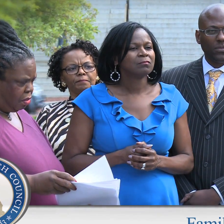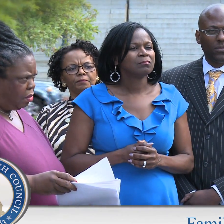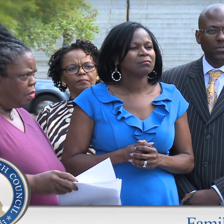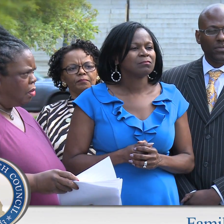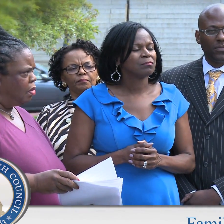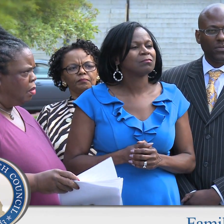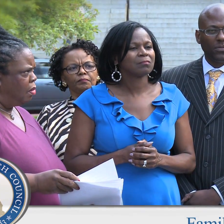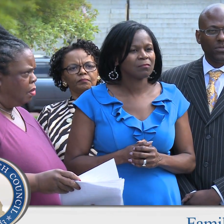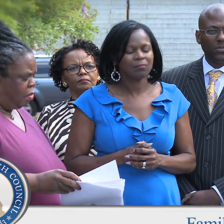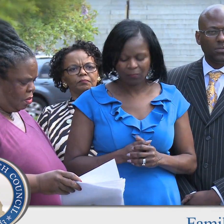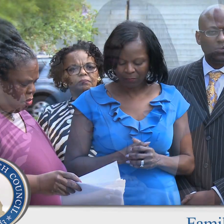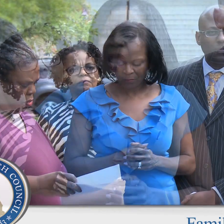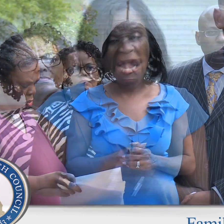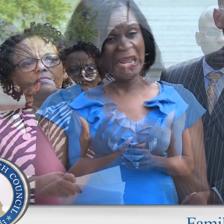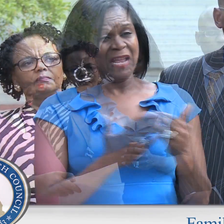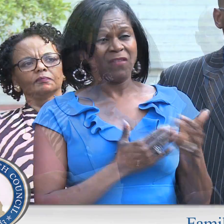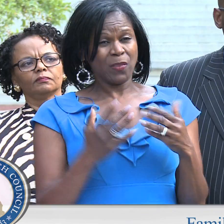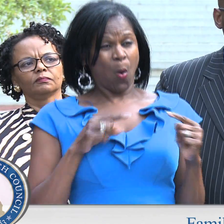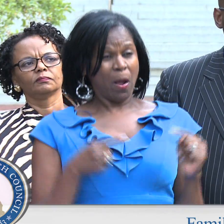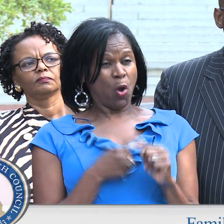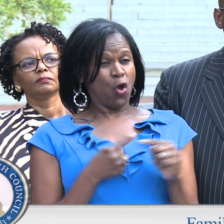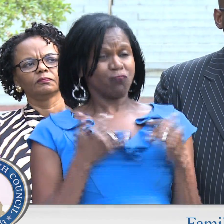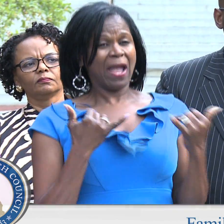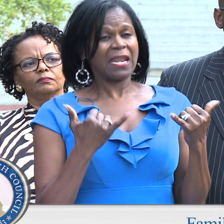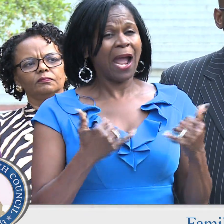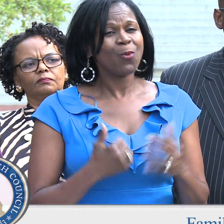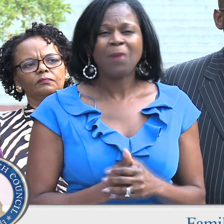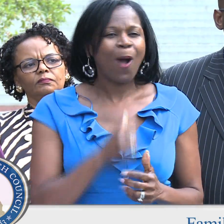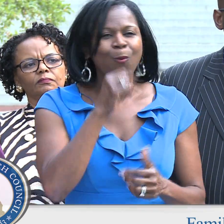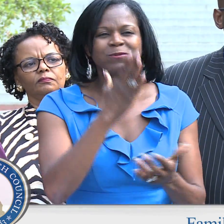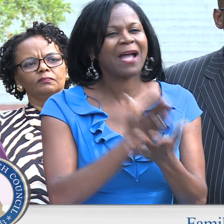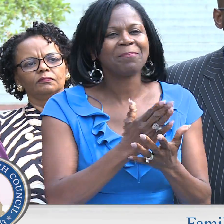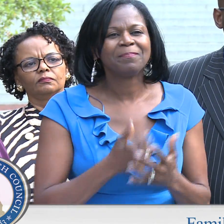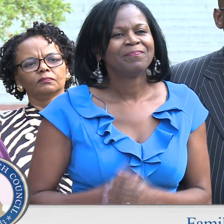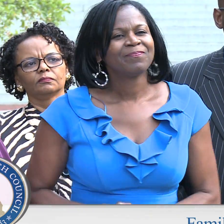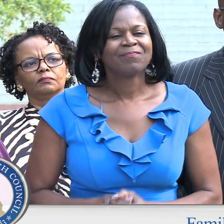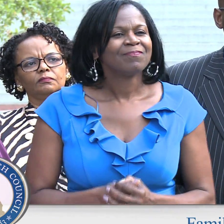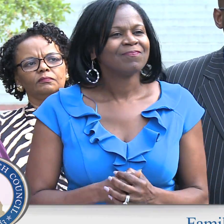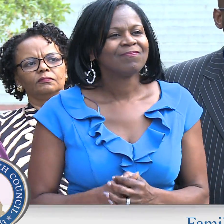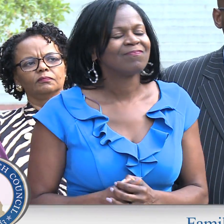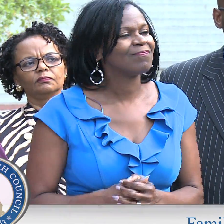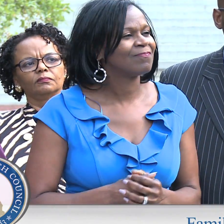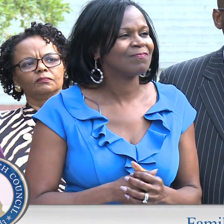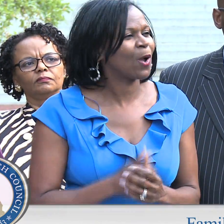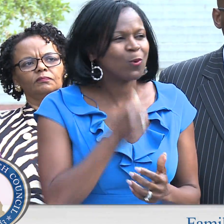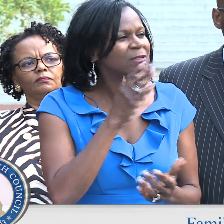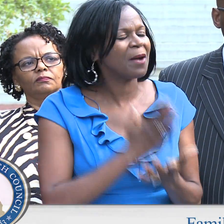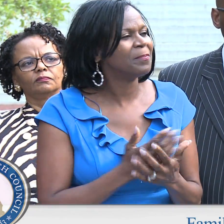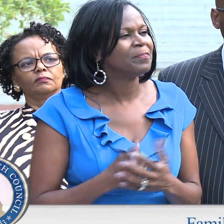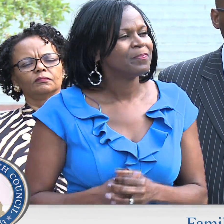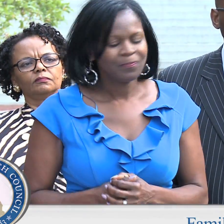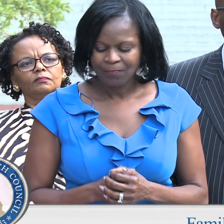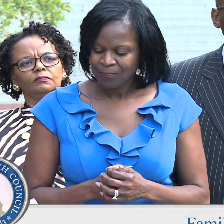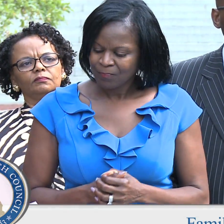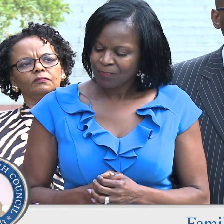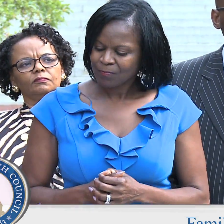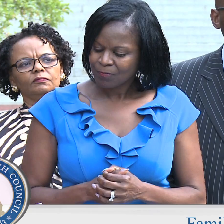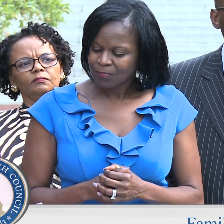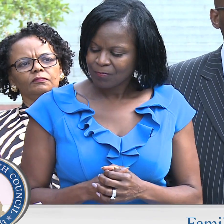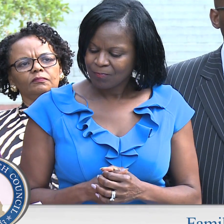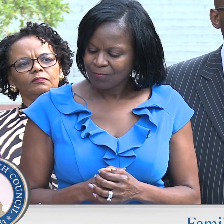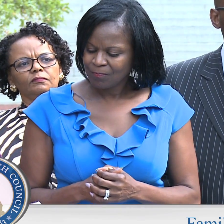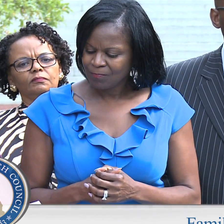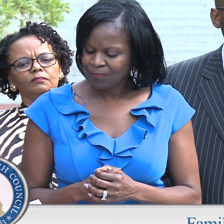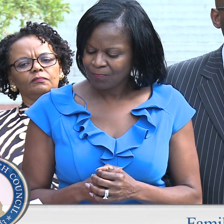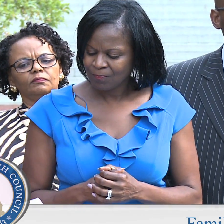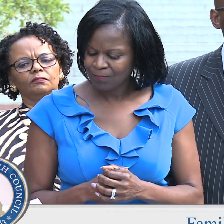It is utterly wrong of court. Even though I am deeply hurt right now, I won't stop